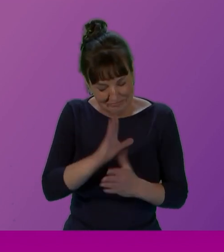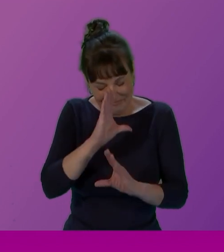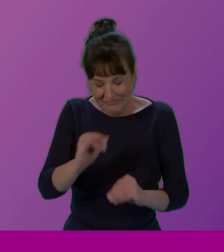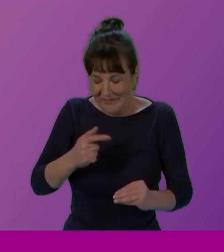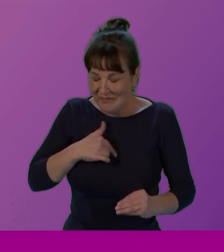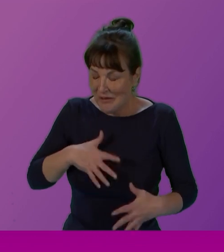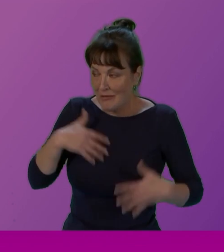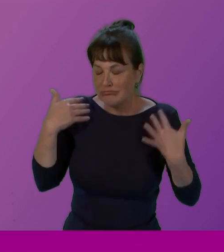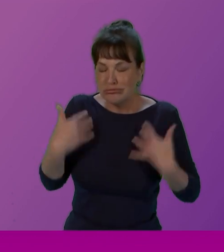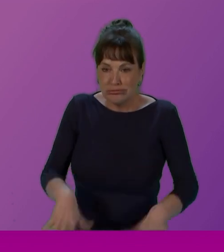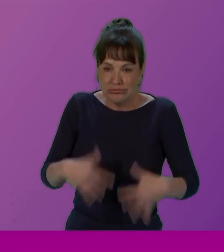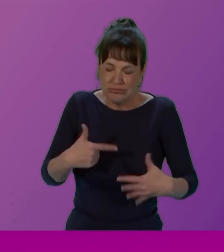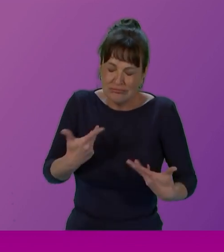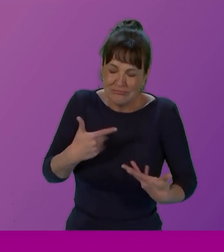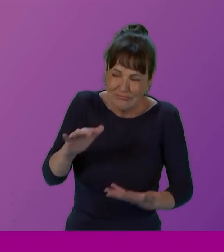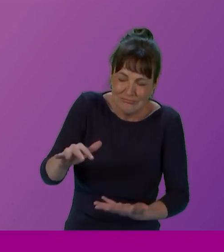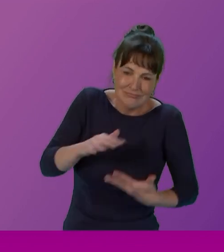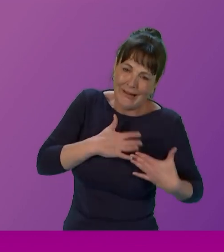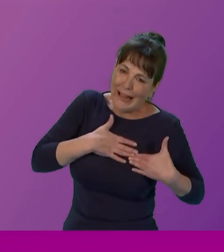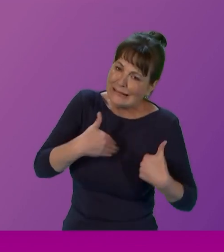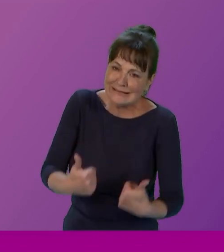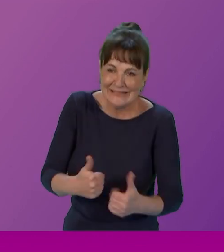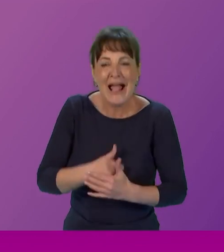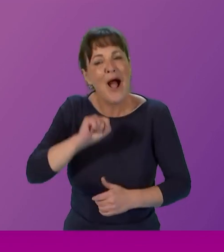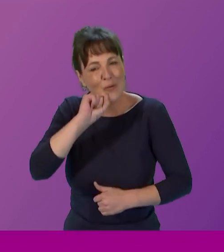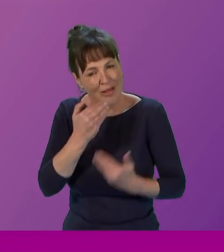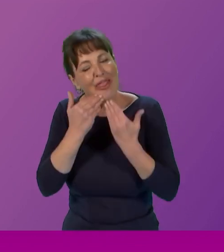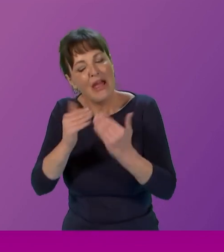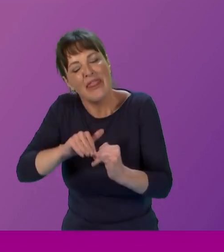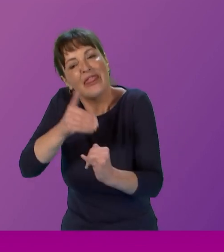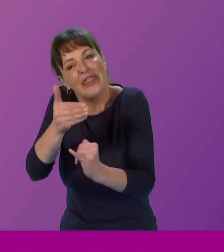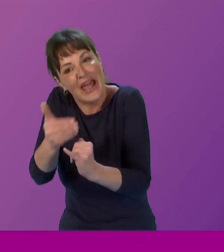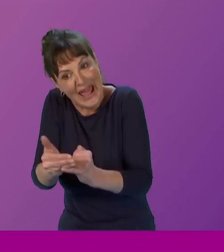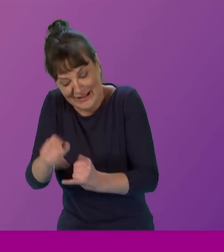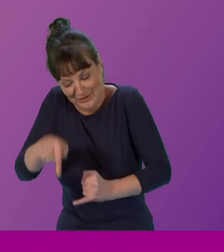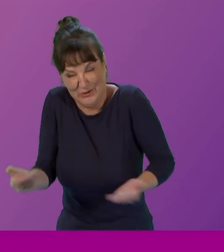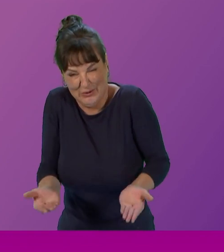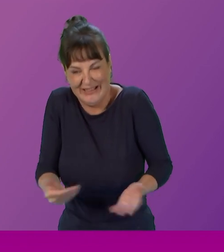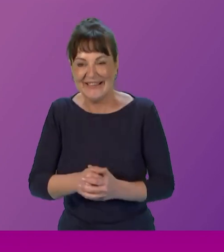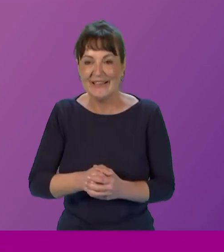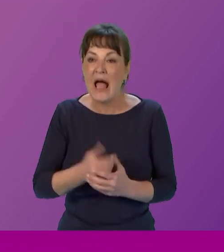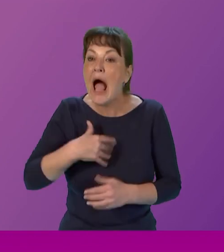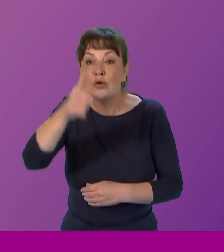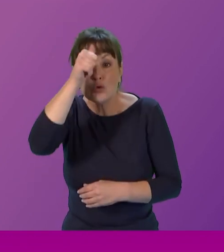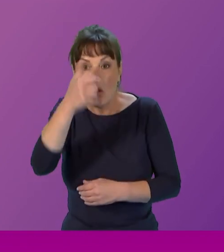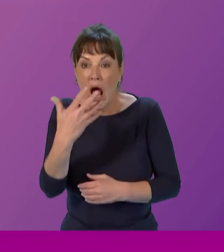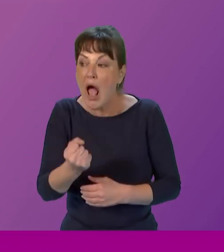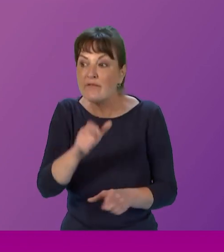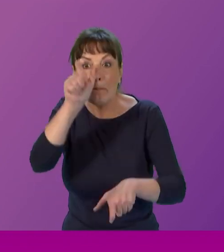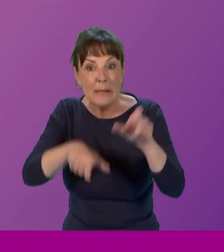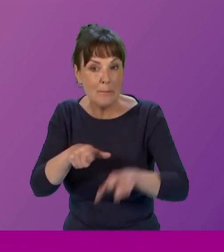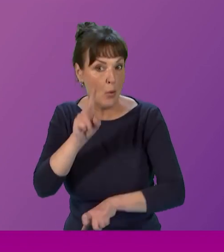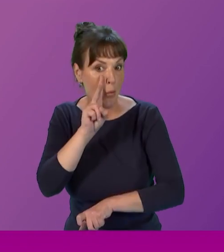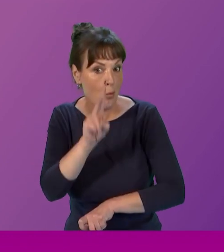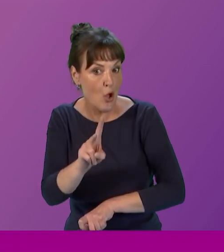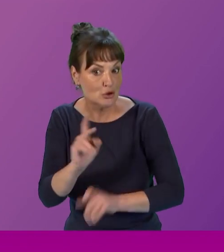with their generosity, and I will thank them at the end of the day. And I know we have people listening in